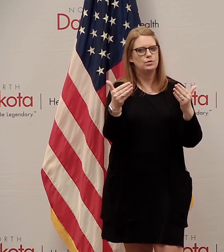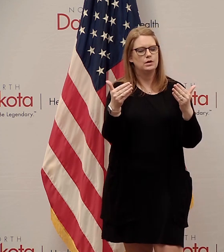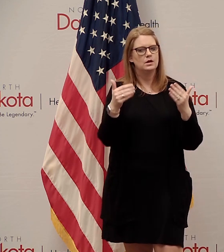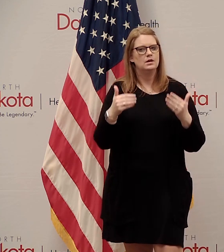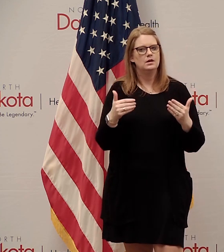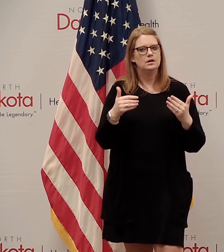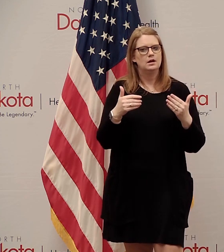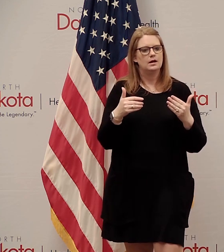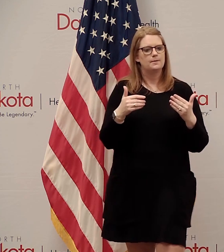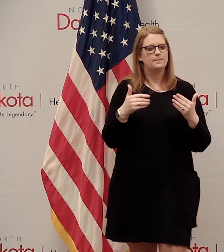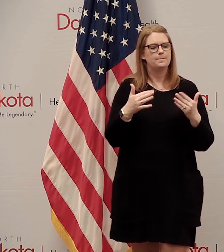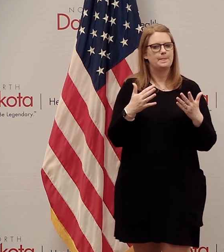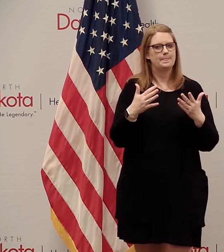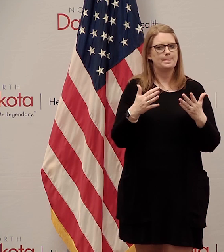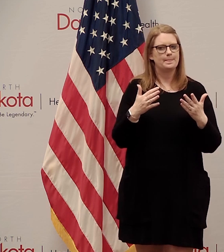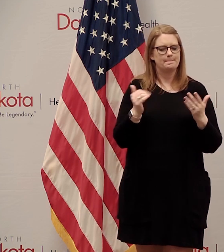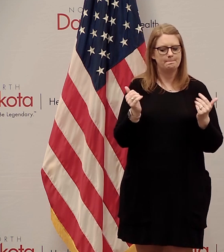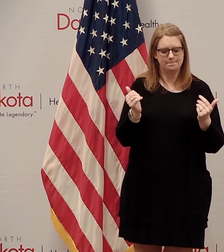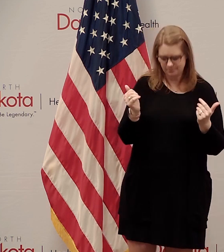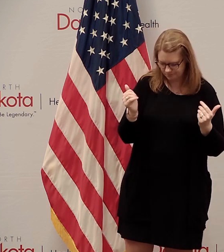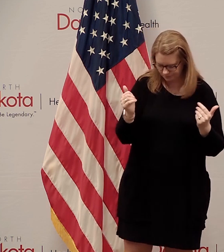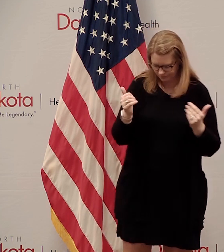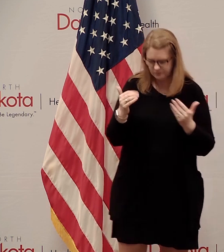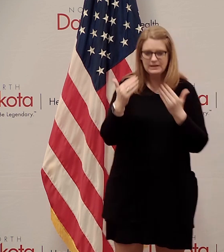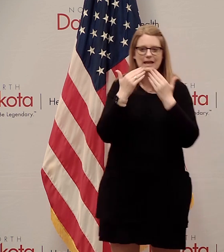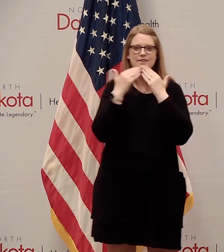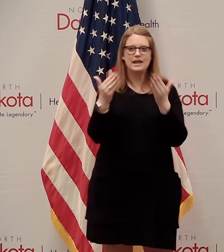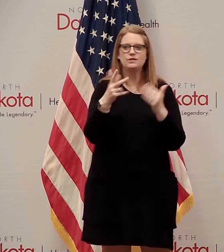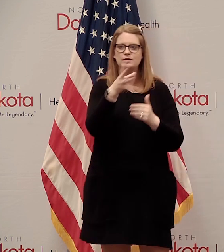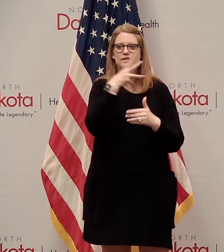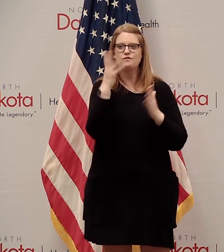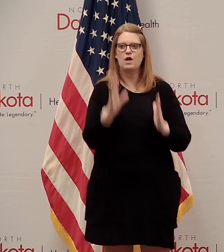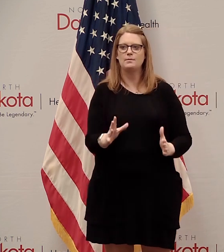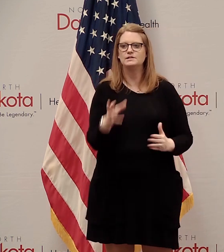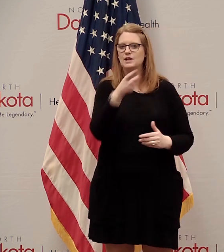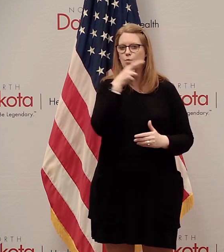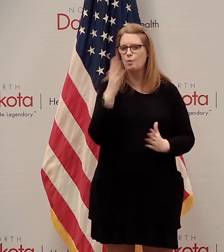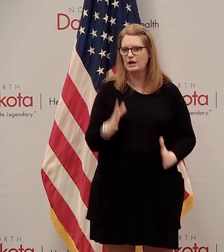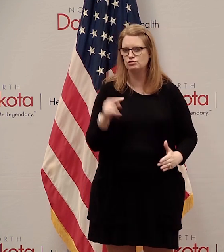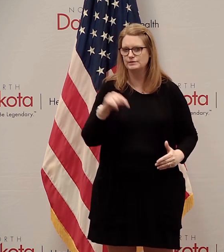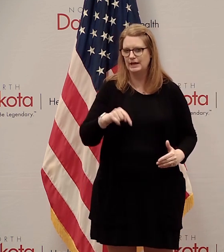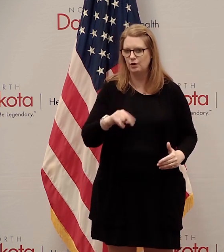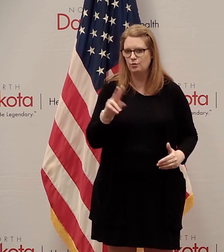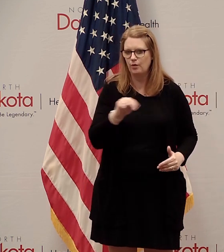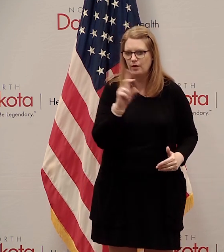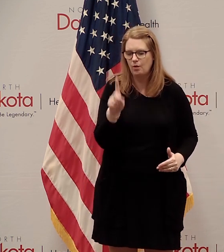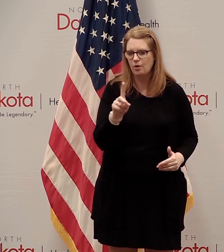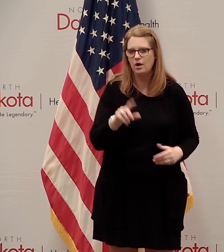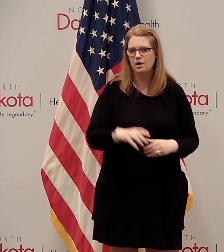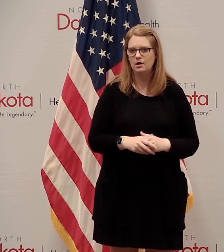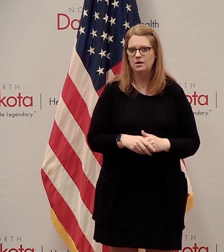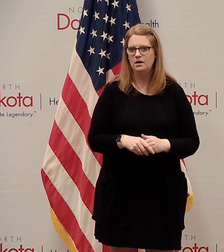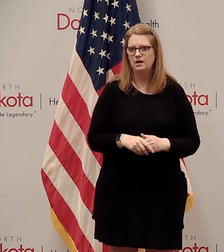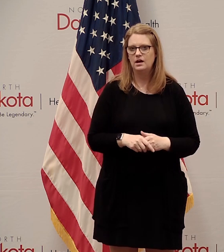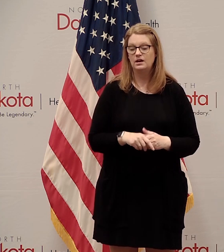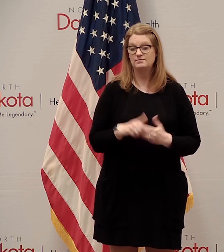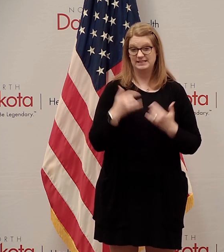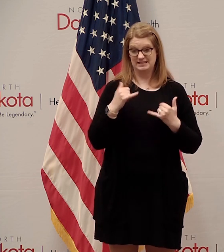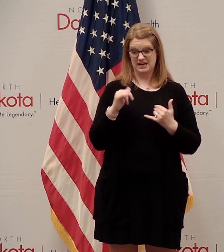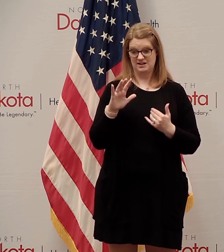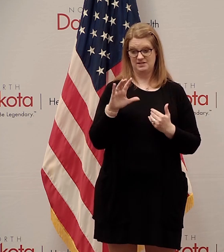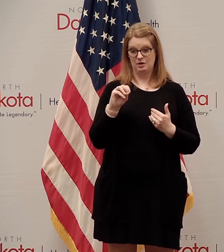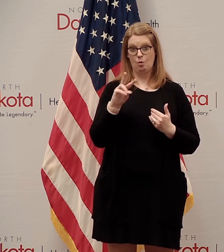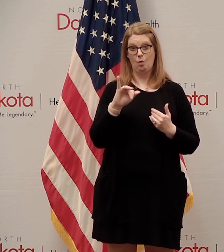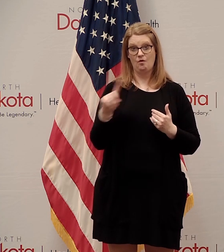say thank you to all of our farmers and ranchers in North Dakota. We know that that with the COVID crisis